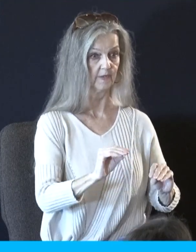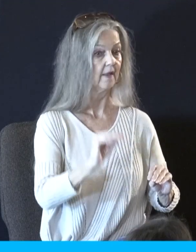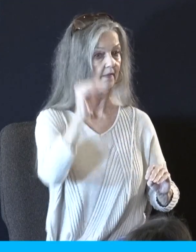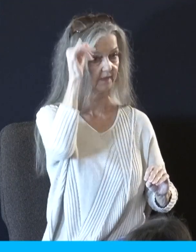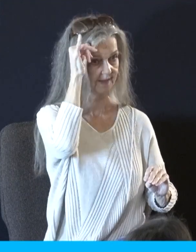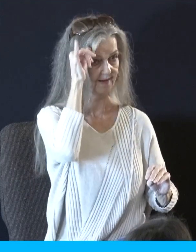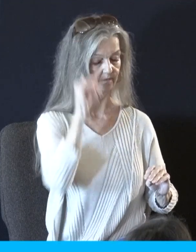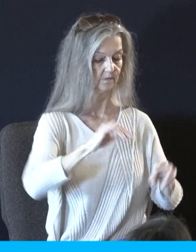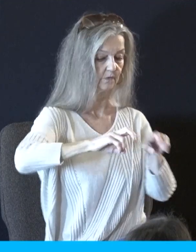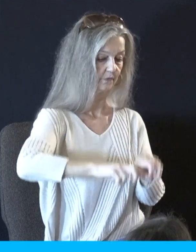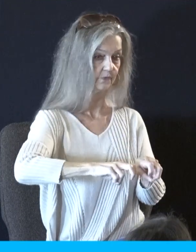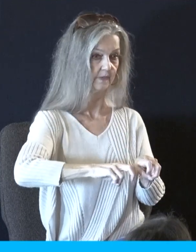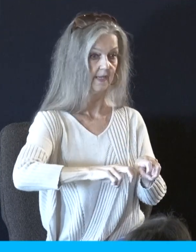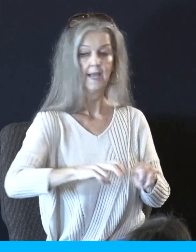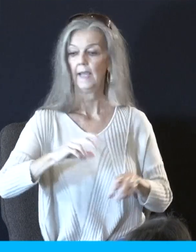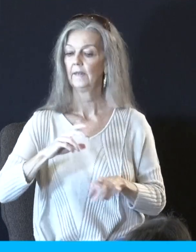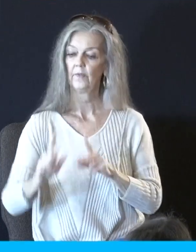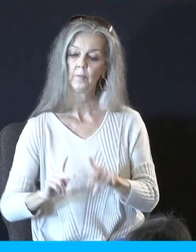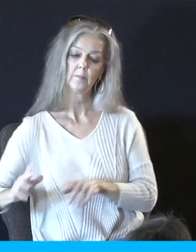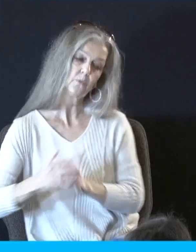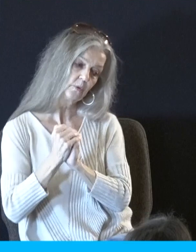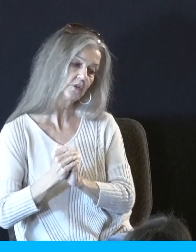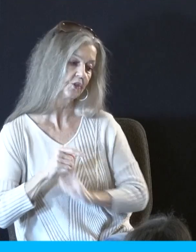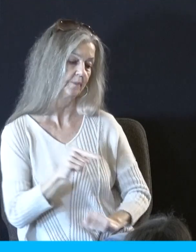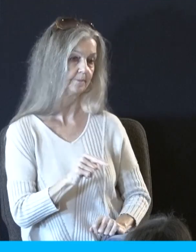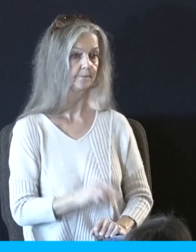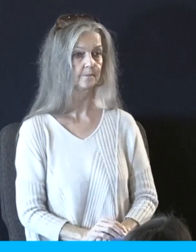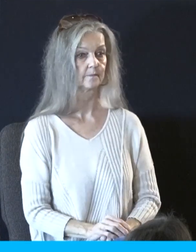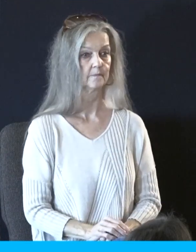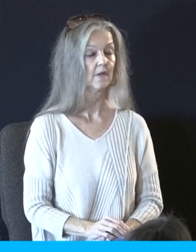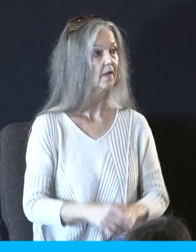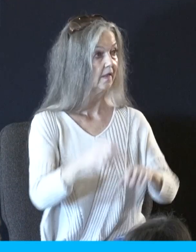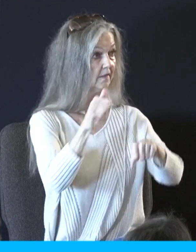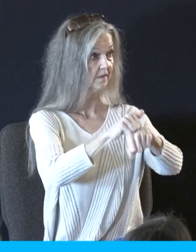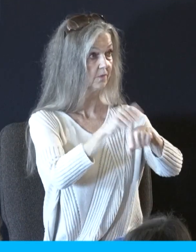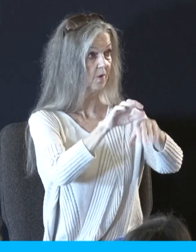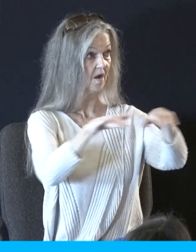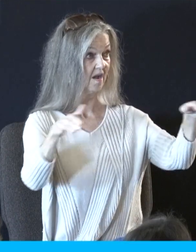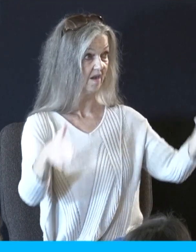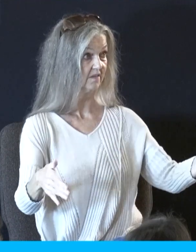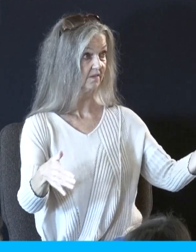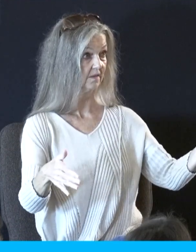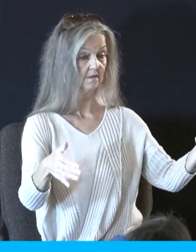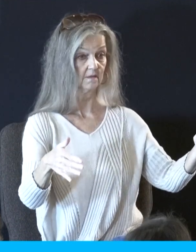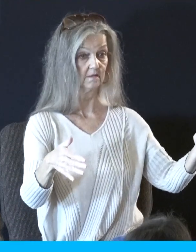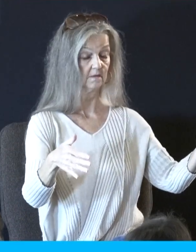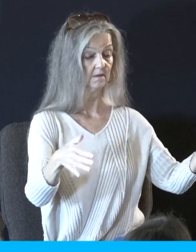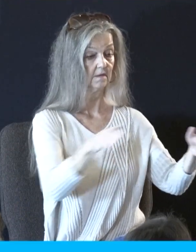all Israel worshipped before it. On the top of these rocks is the main rock that shows a flat spot where the